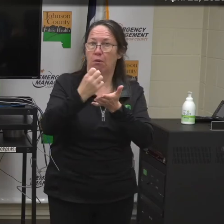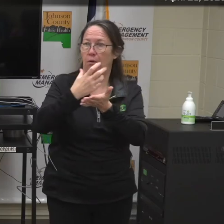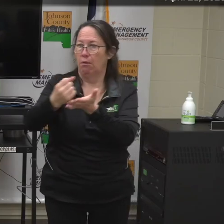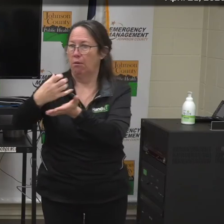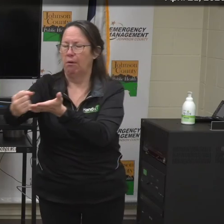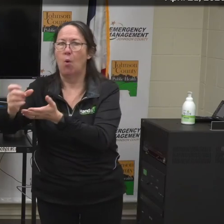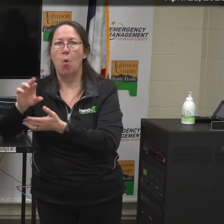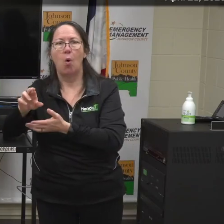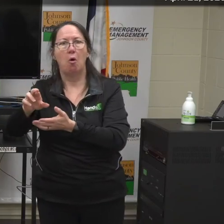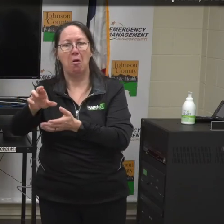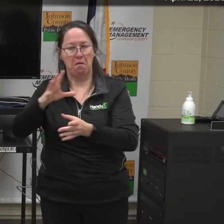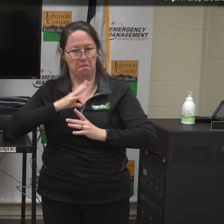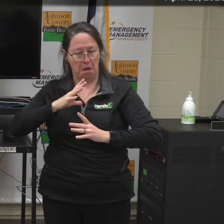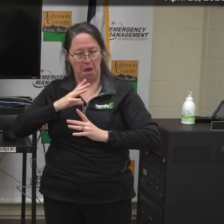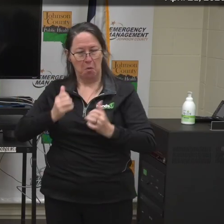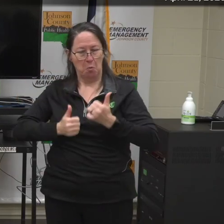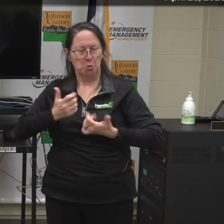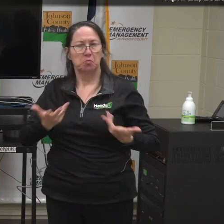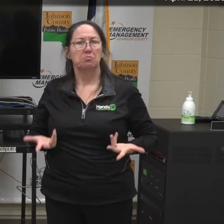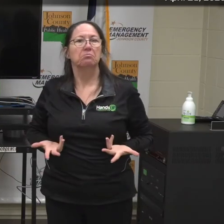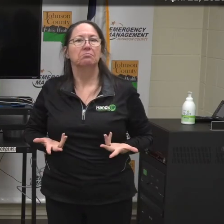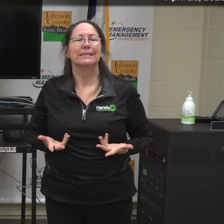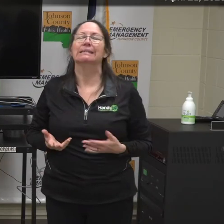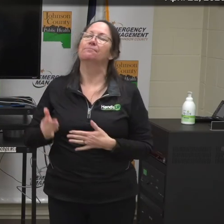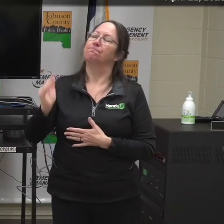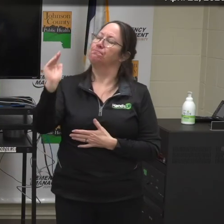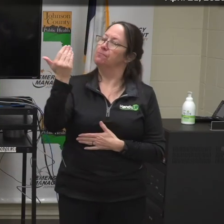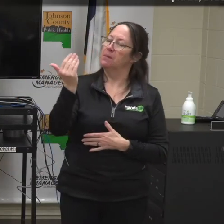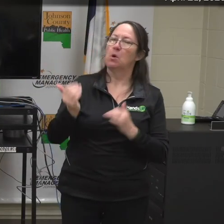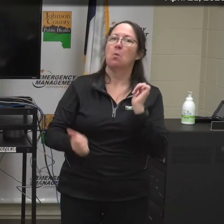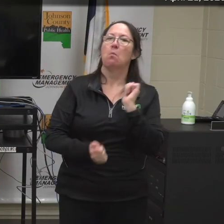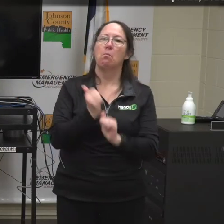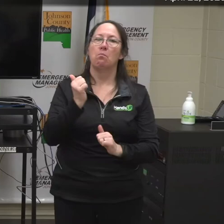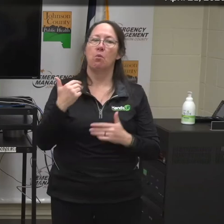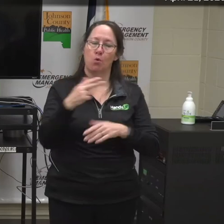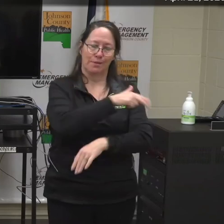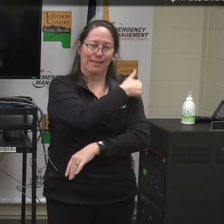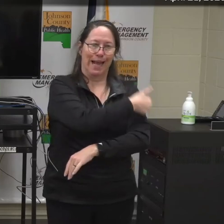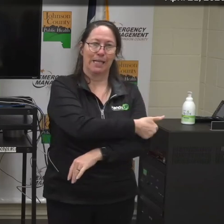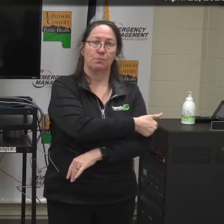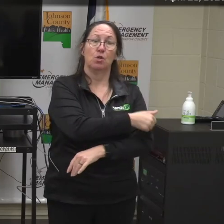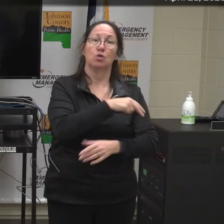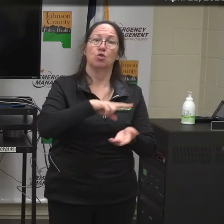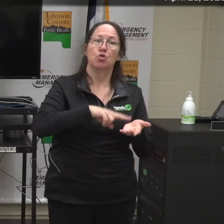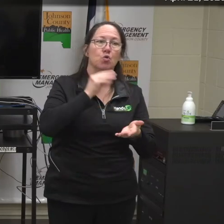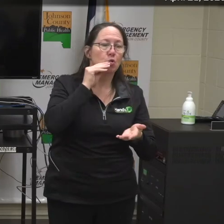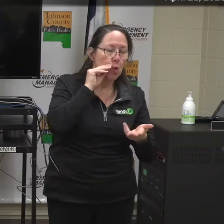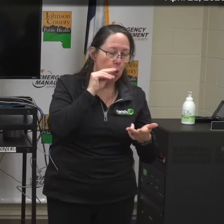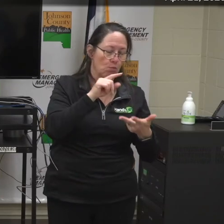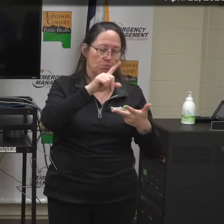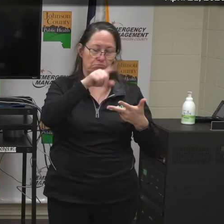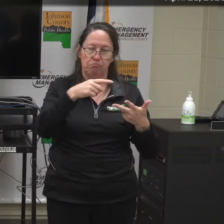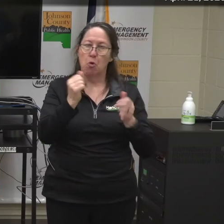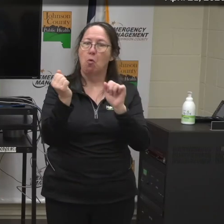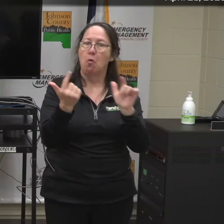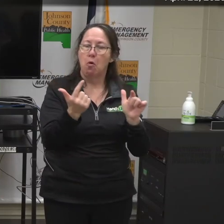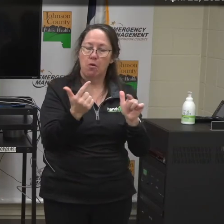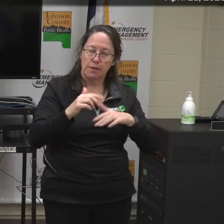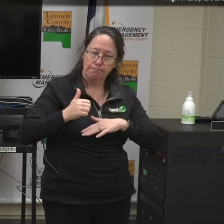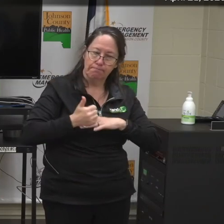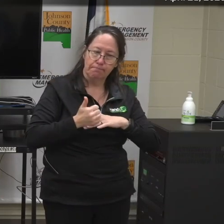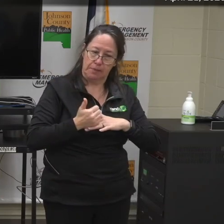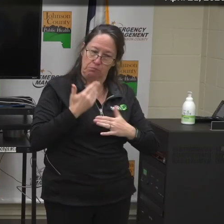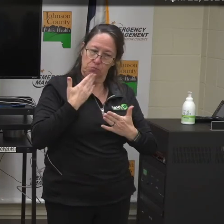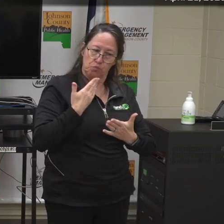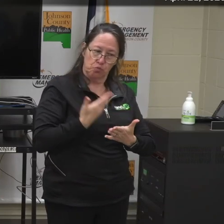that we're short on, if you could give a little update on that. Sure. It seems like most of the healthcare facilities, both nursing homes and hospitals, have gotten to the point